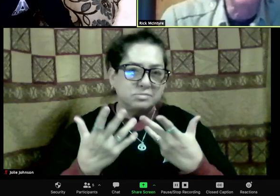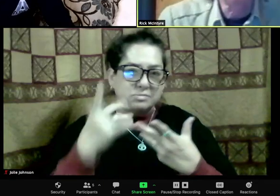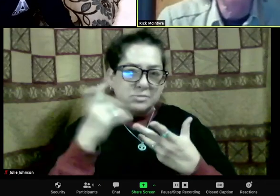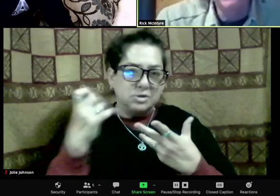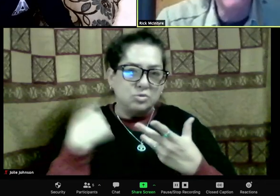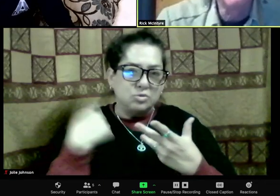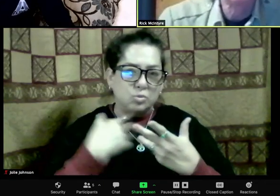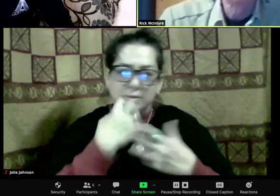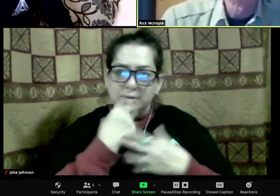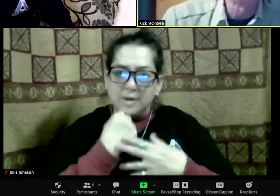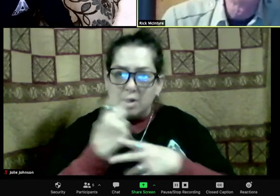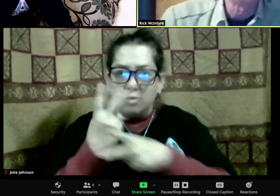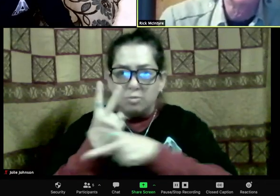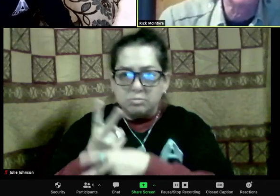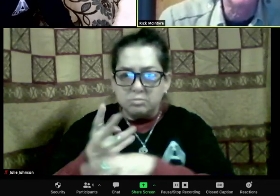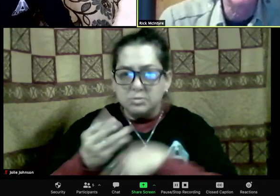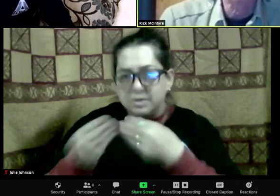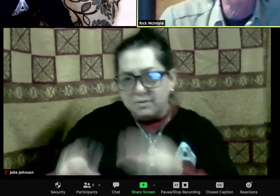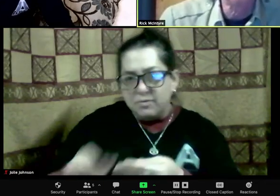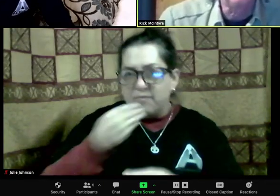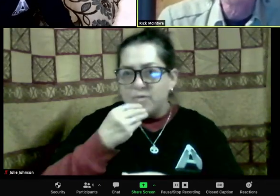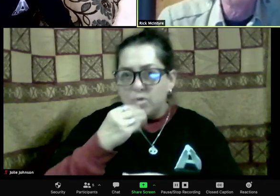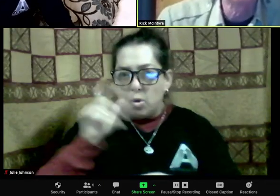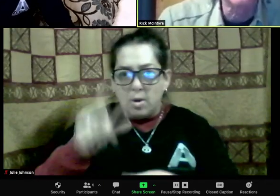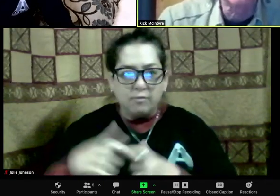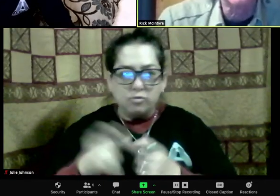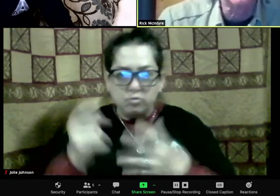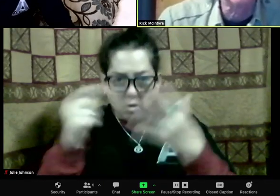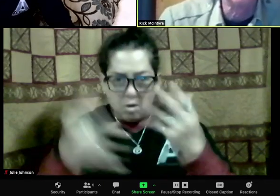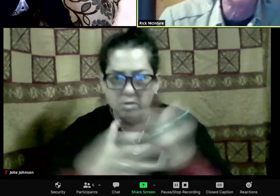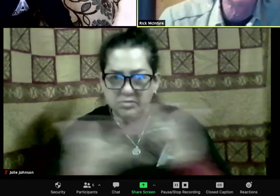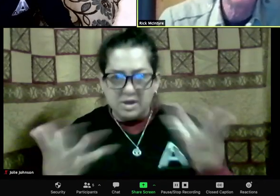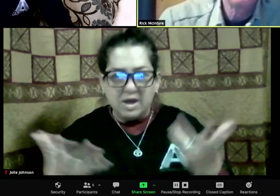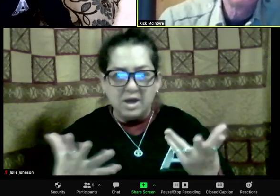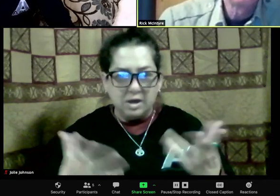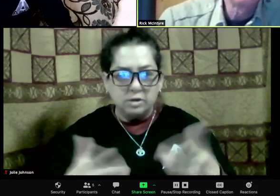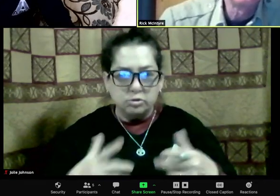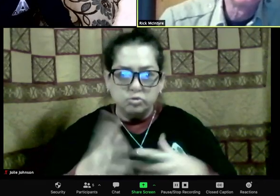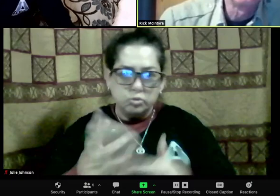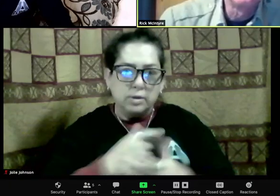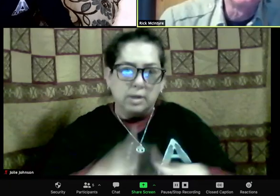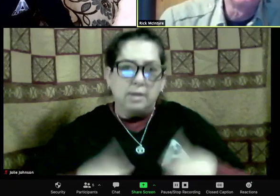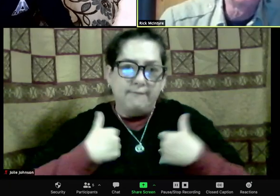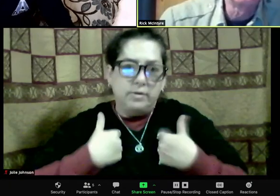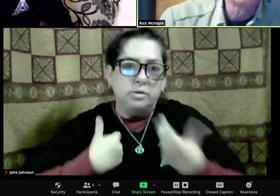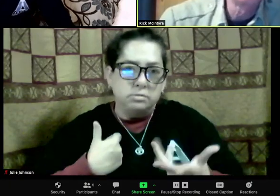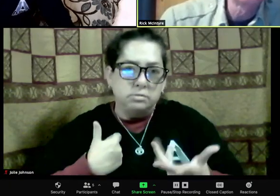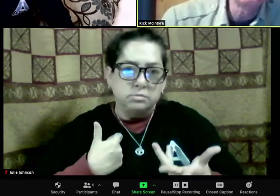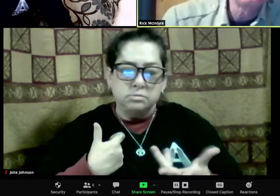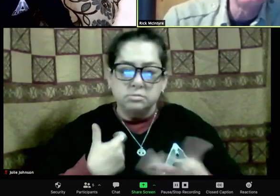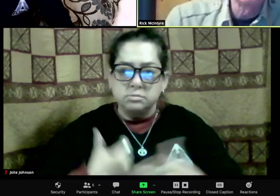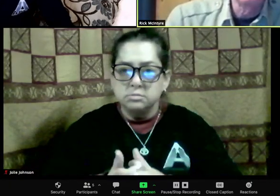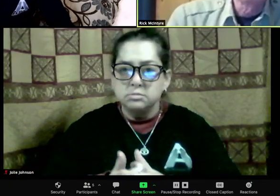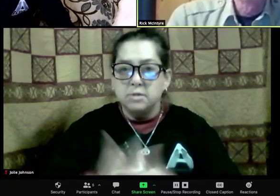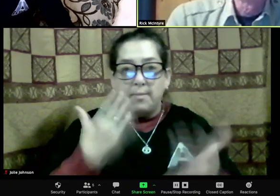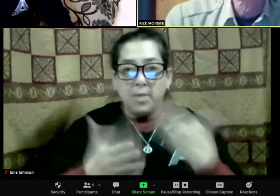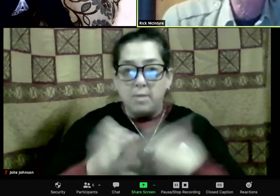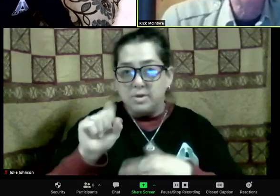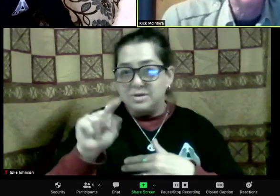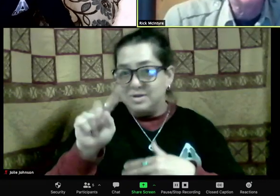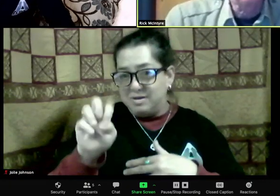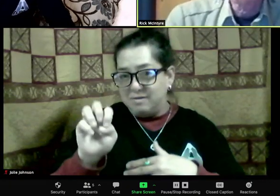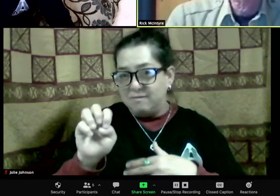process of domestication of wolves to dogs has created a bit of a problem that causes